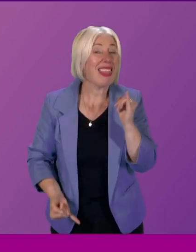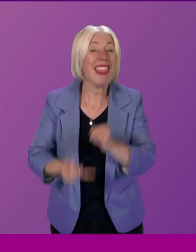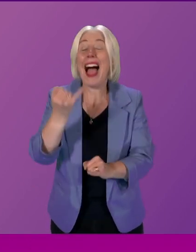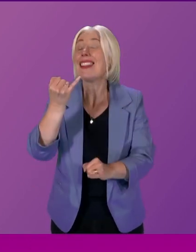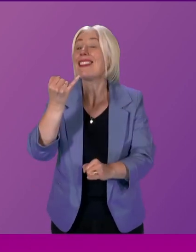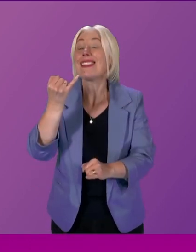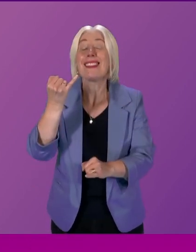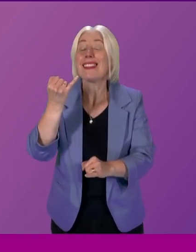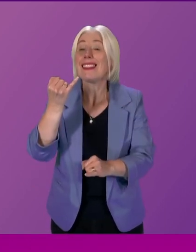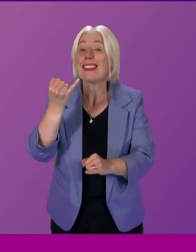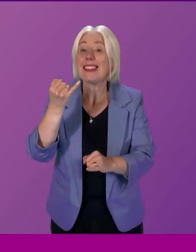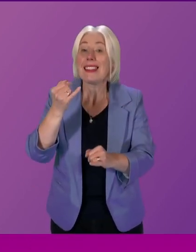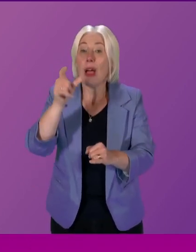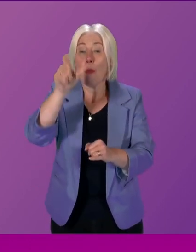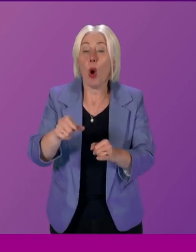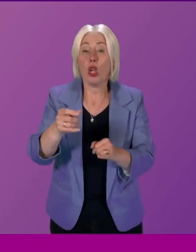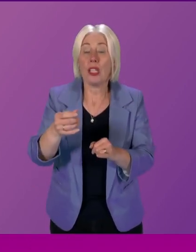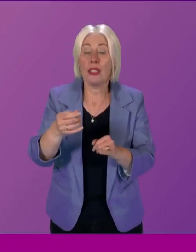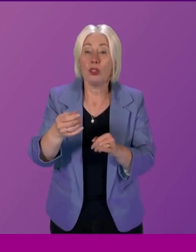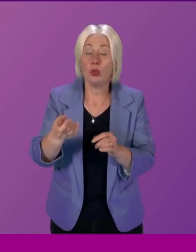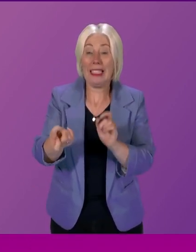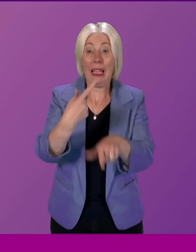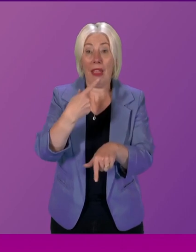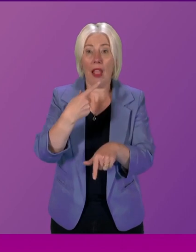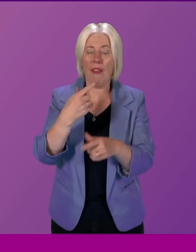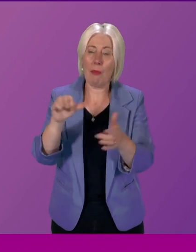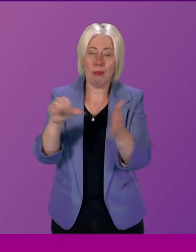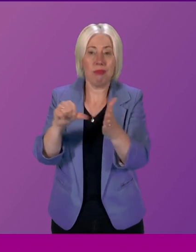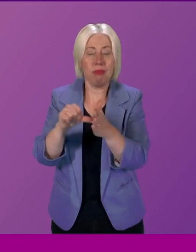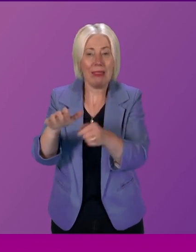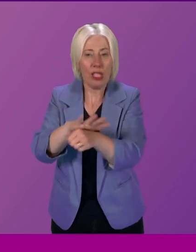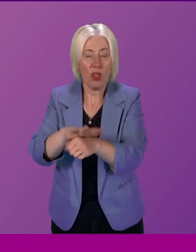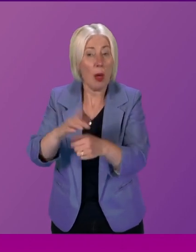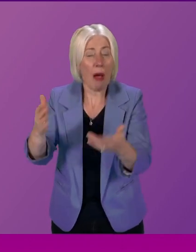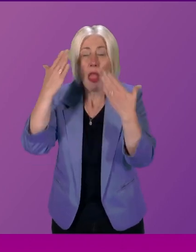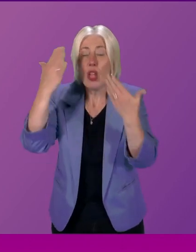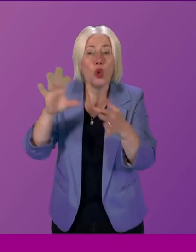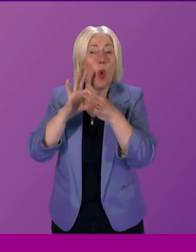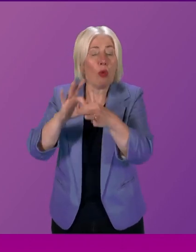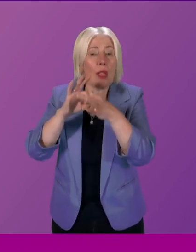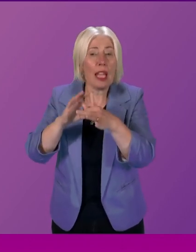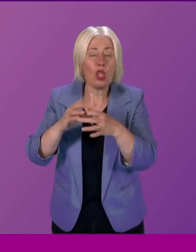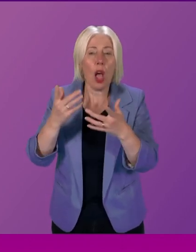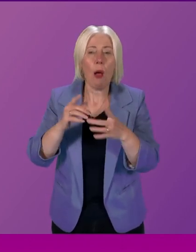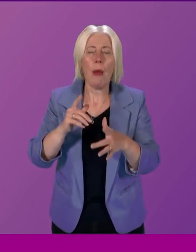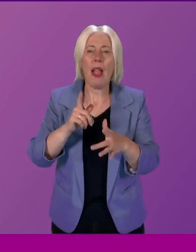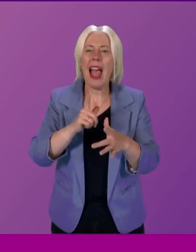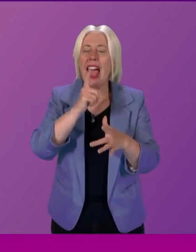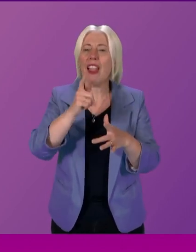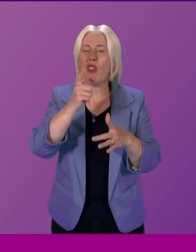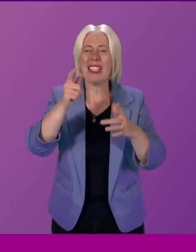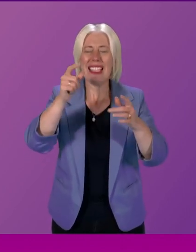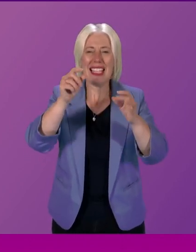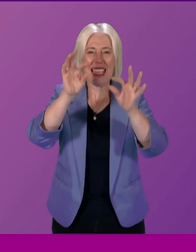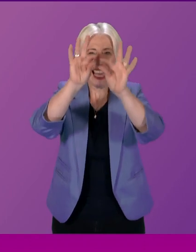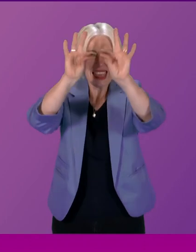very difficult circumstances but they don't know how to engage for example on the power lines that are coming from north to south